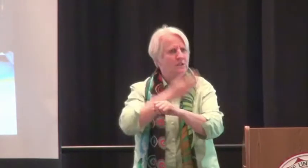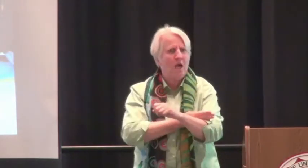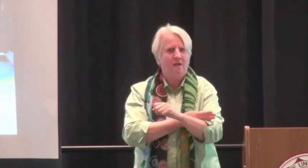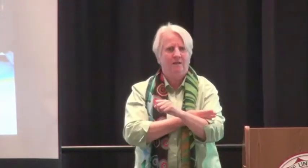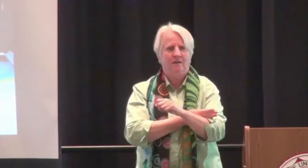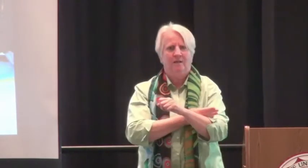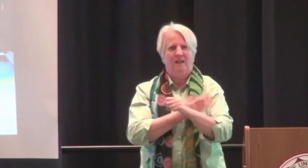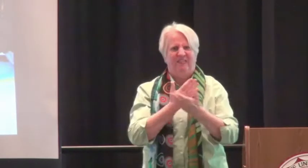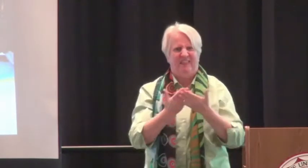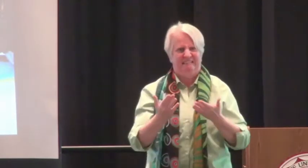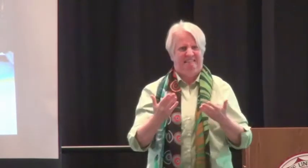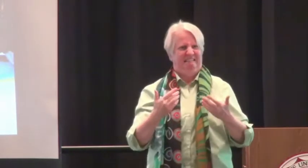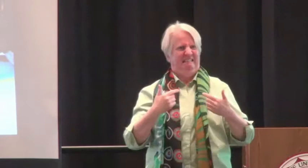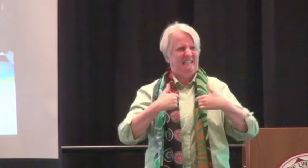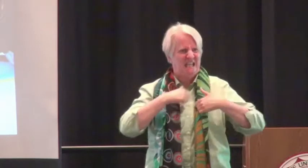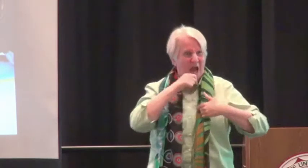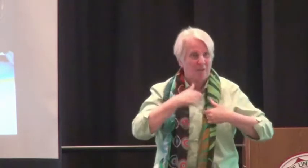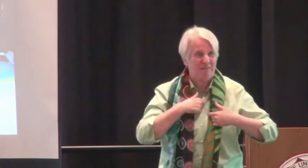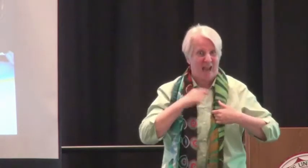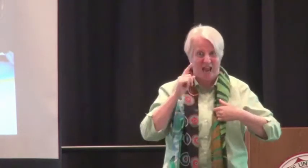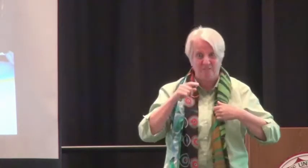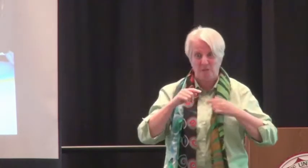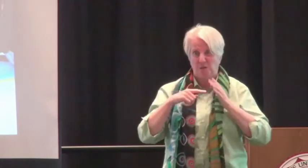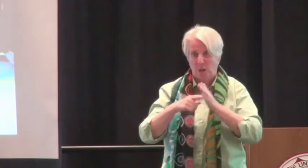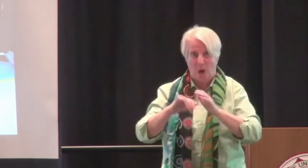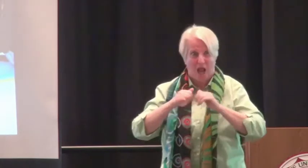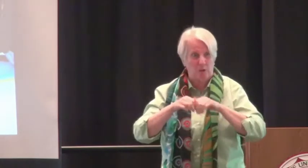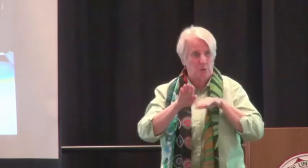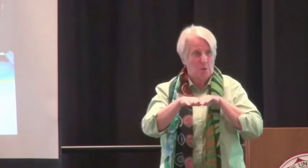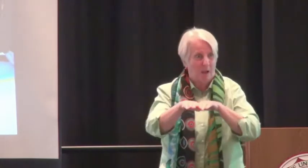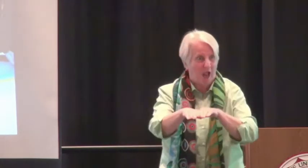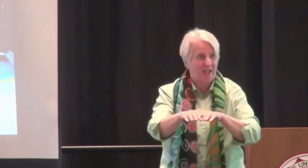Roxanne was always so active with Pacey.